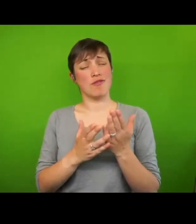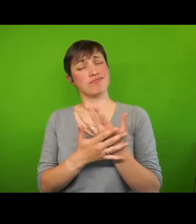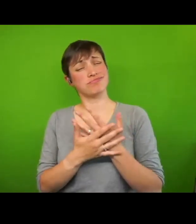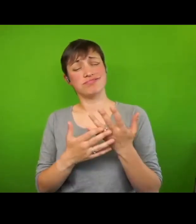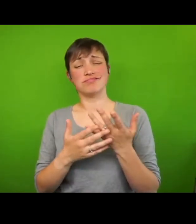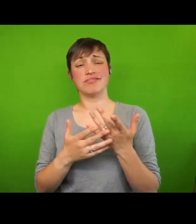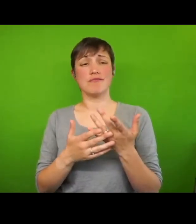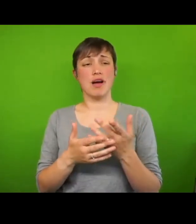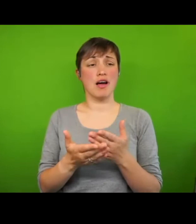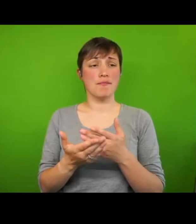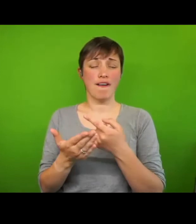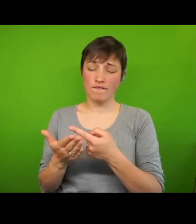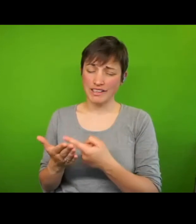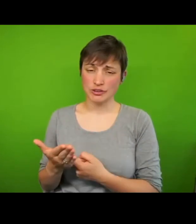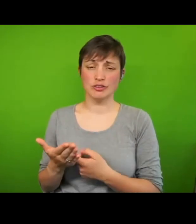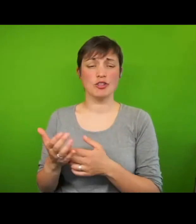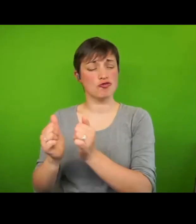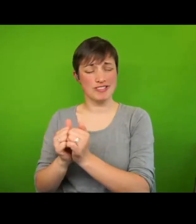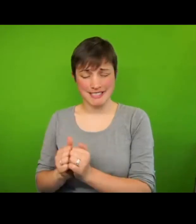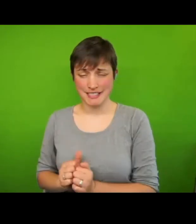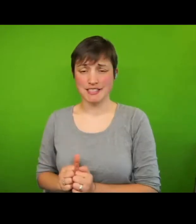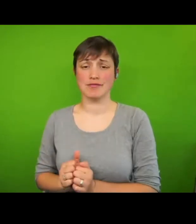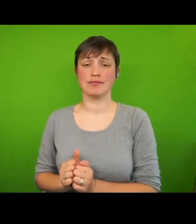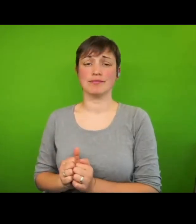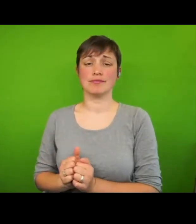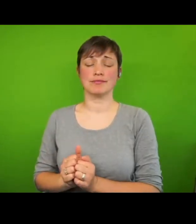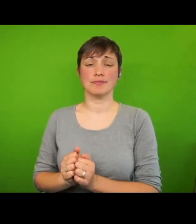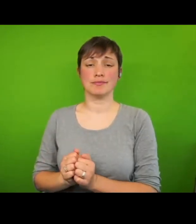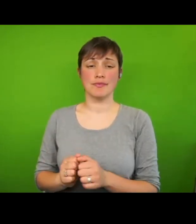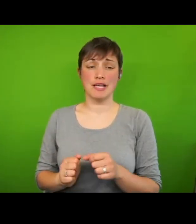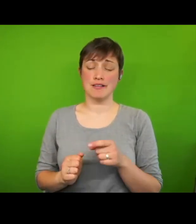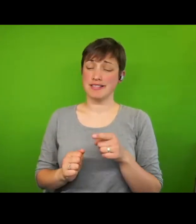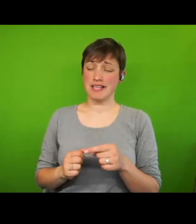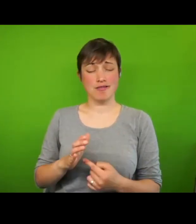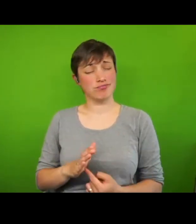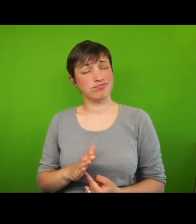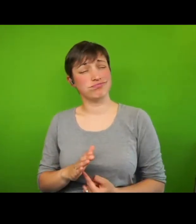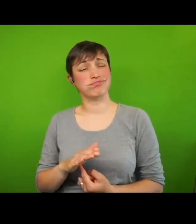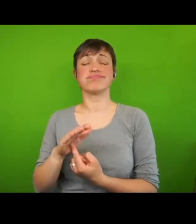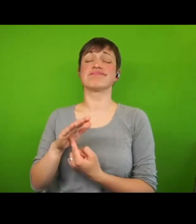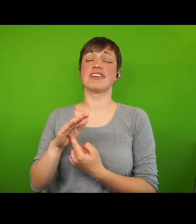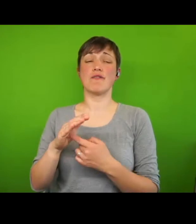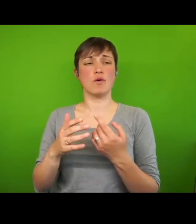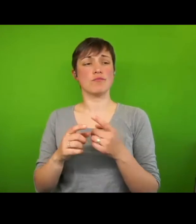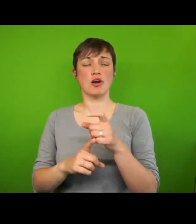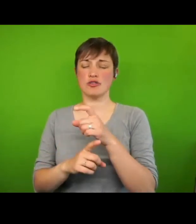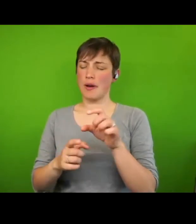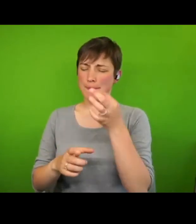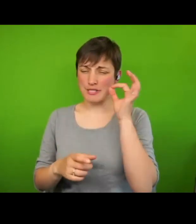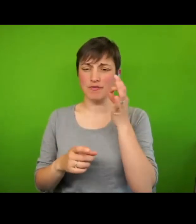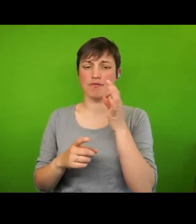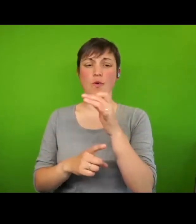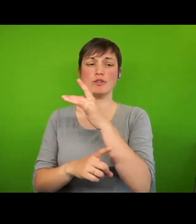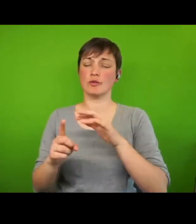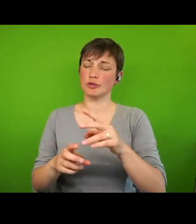treaties. Adequacy is central to the principle set out by the Commission on Social Security, led by experts